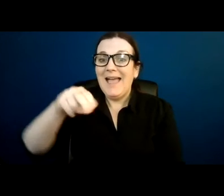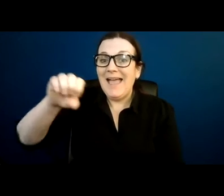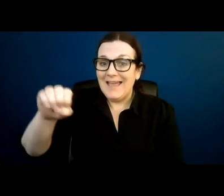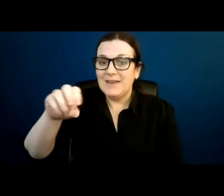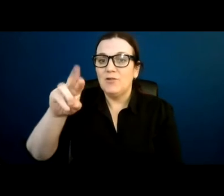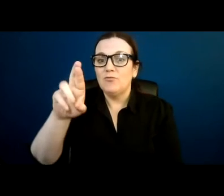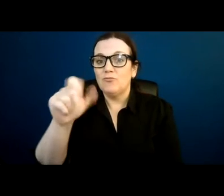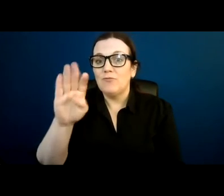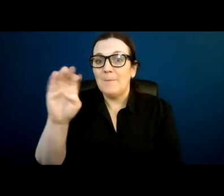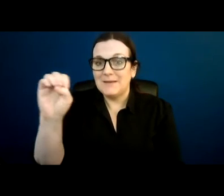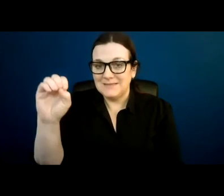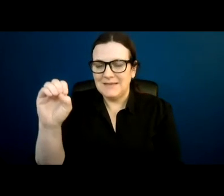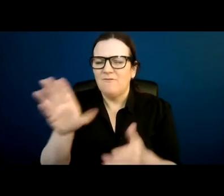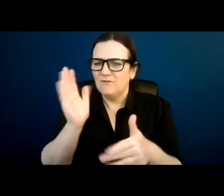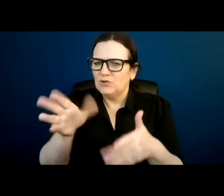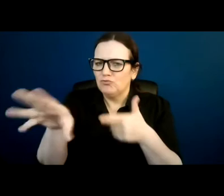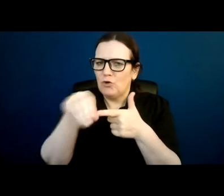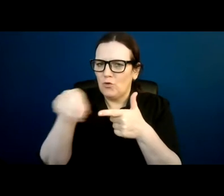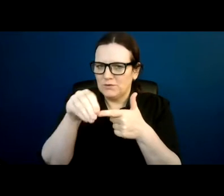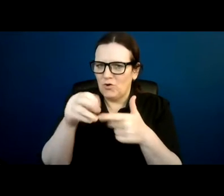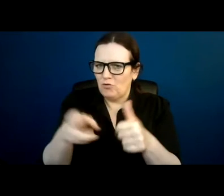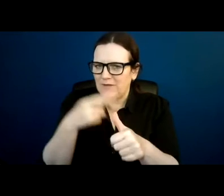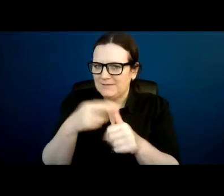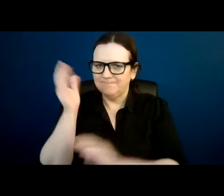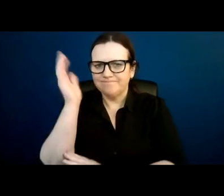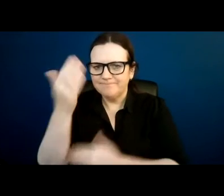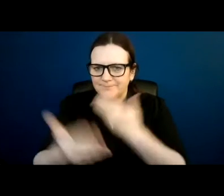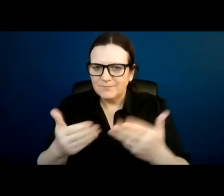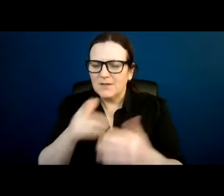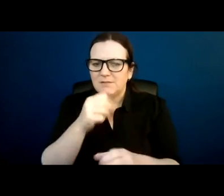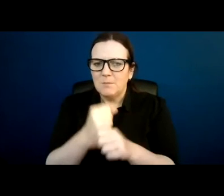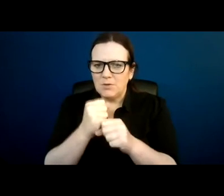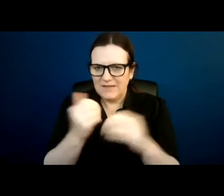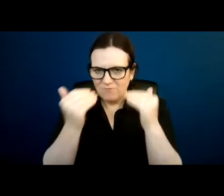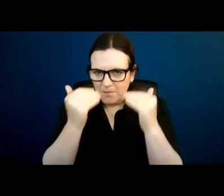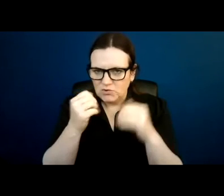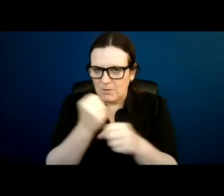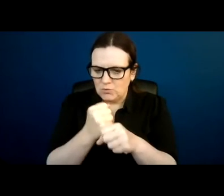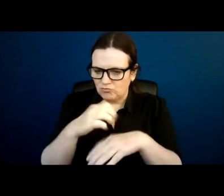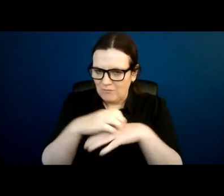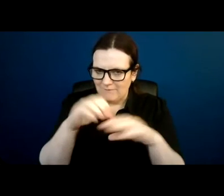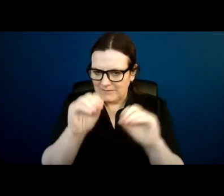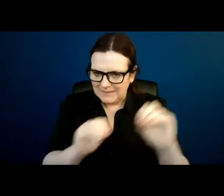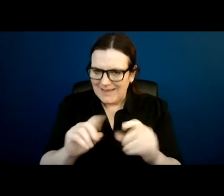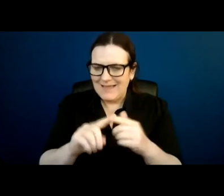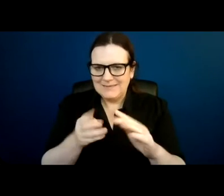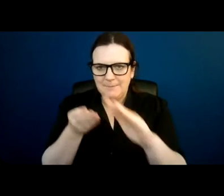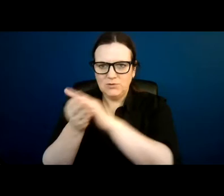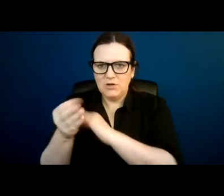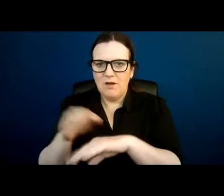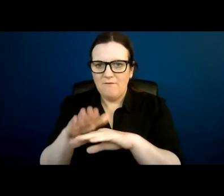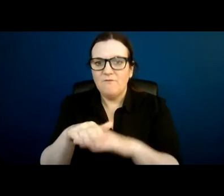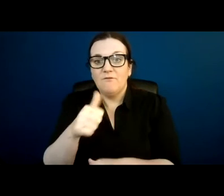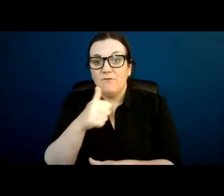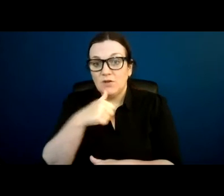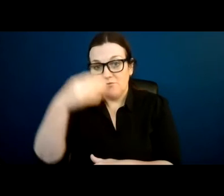us with a pre-recorded address giving information around the drafting and submission of Ireland's initial state report